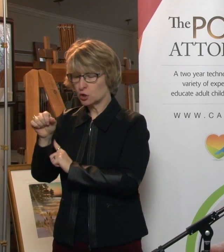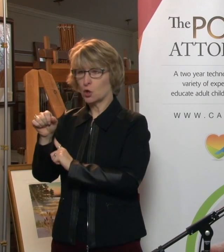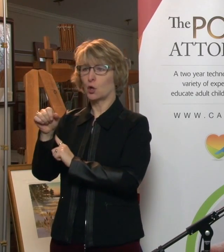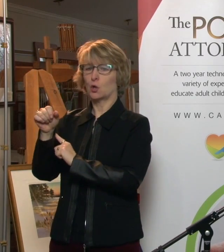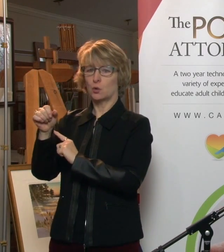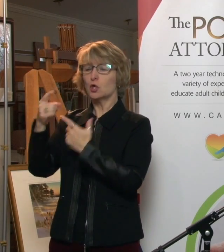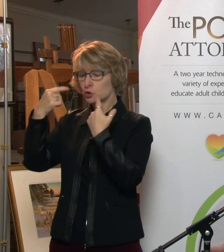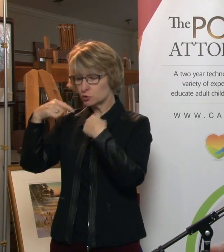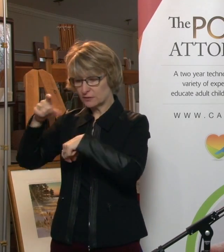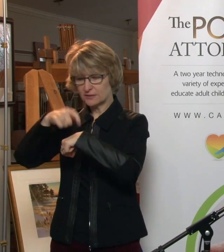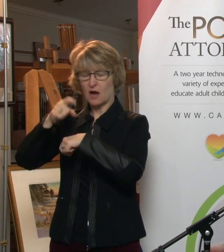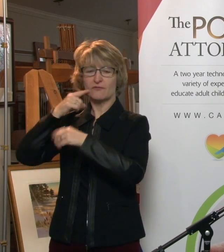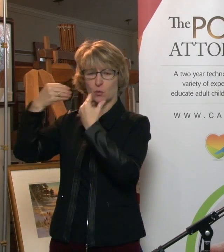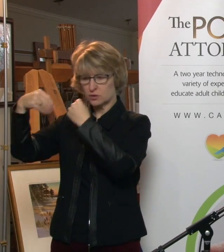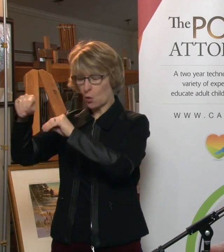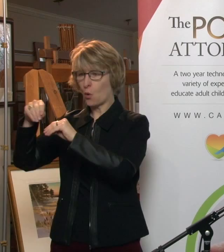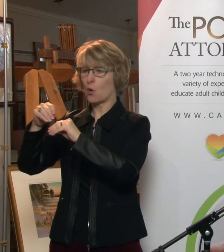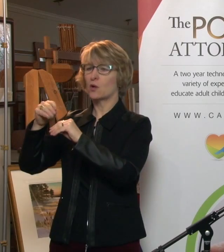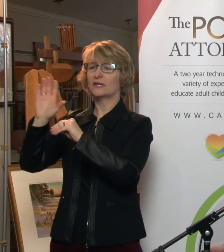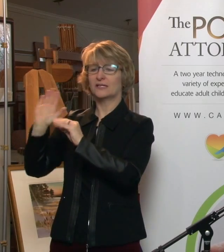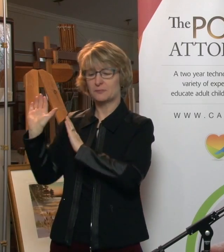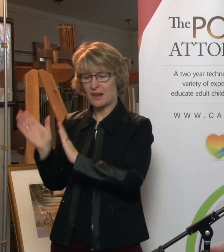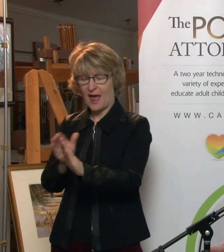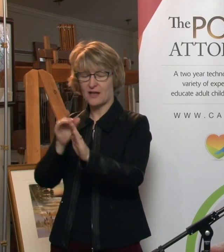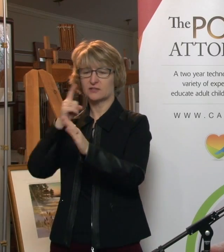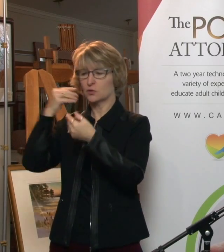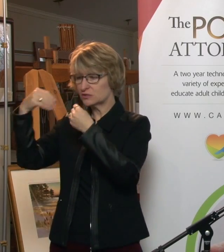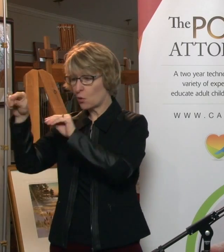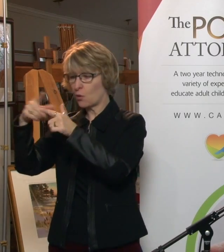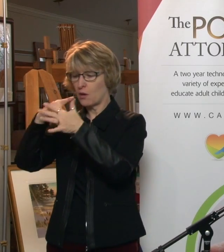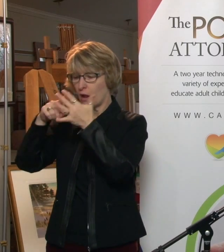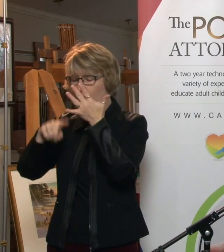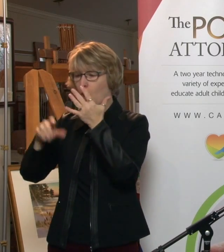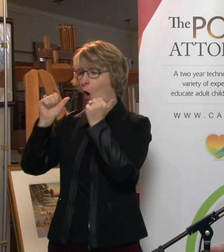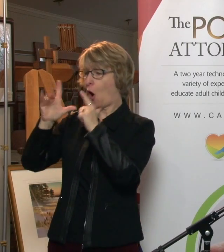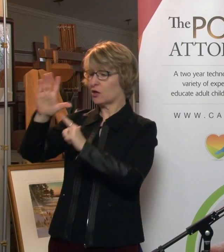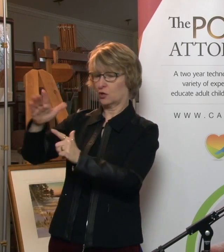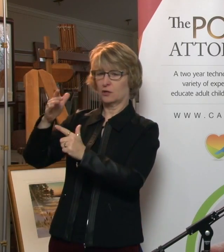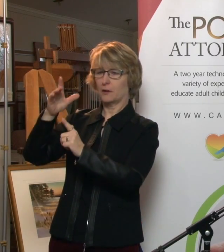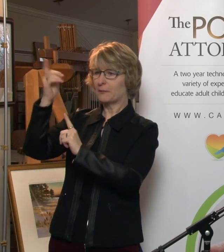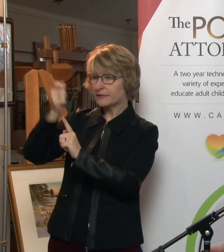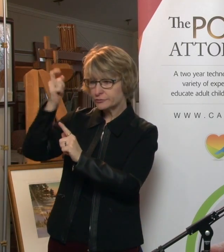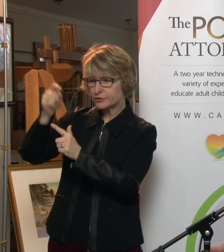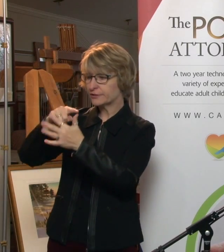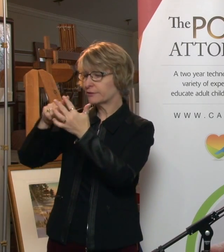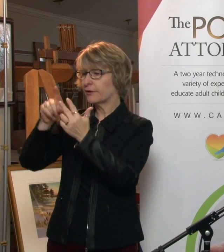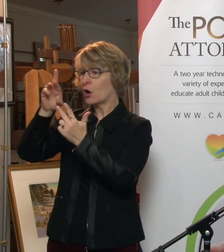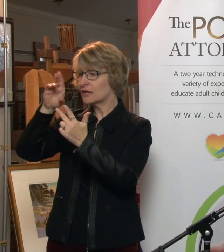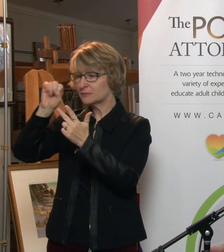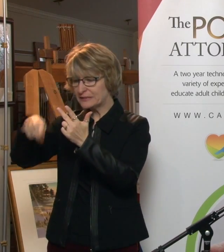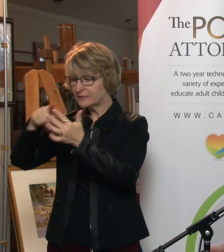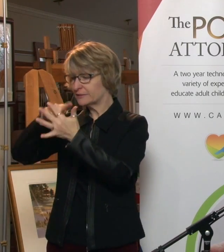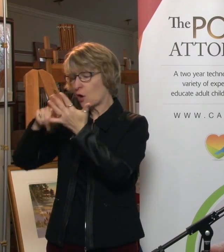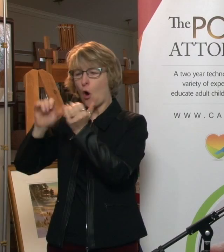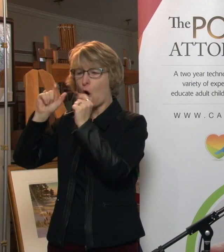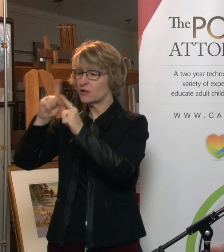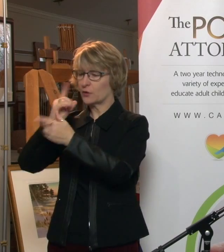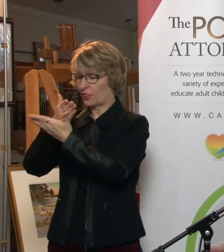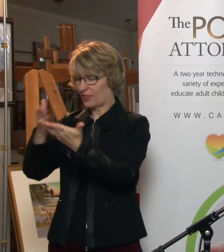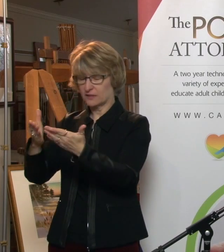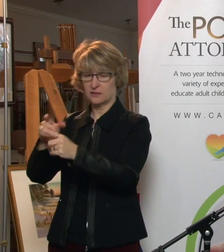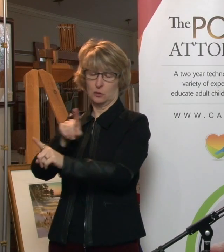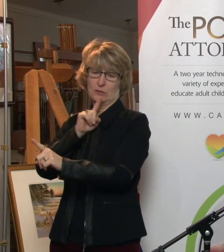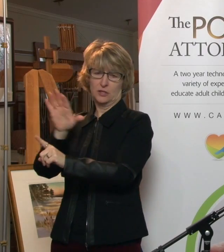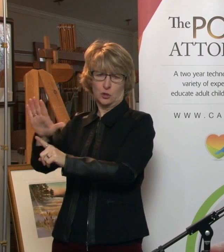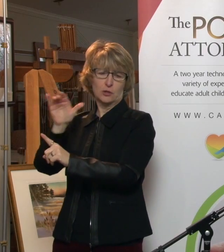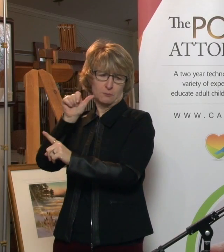it's going to be sold, what are his plans for selling it, and go through any other asset she has, her pension, her RSPs, etc. In her case,